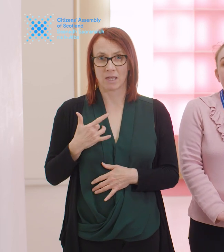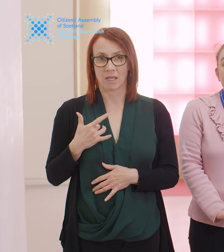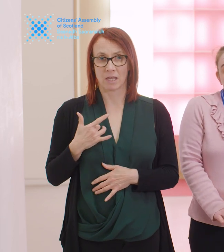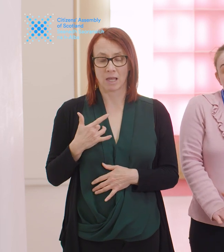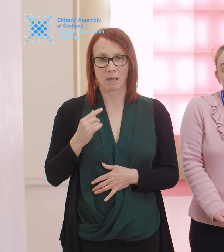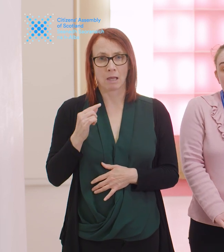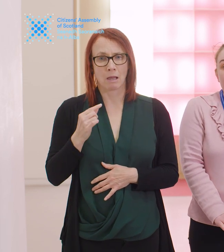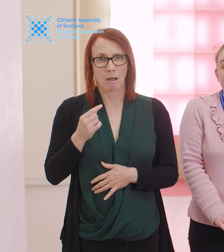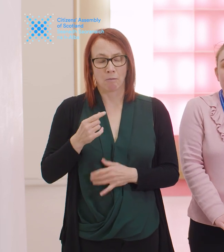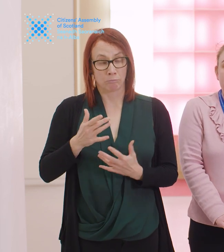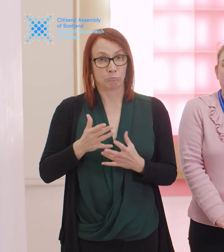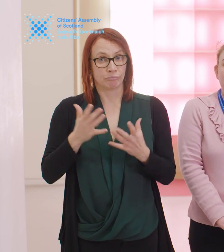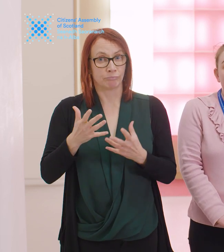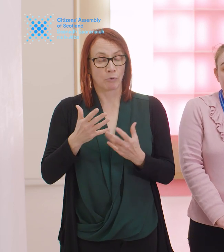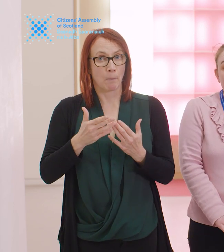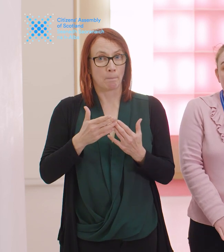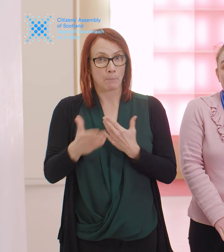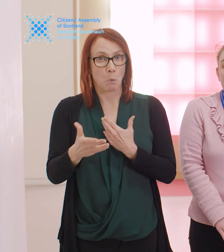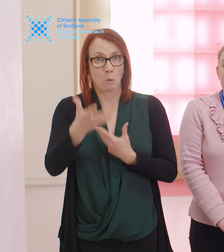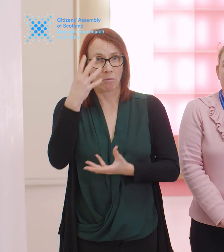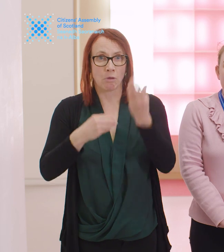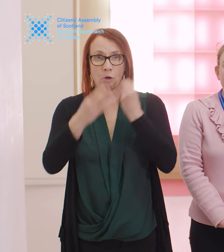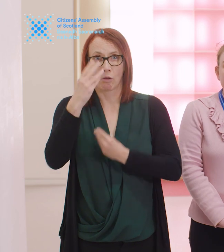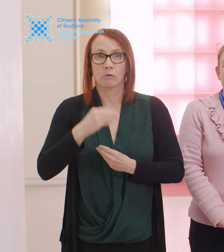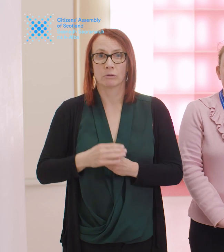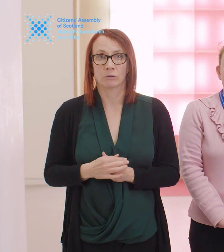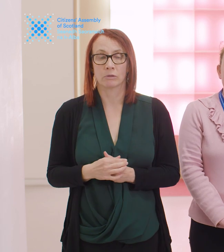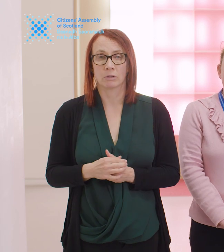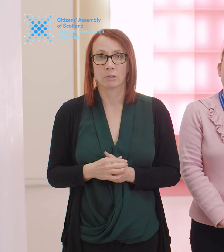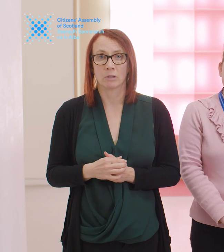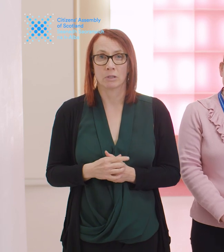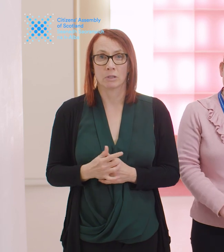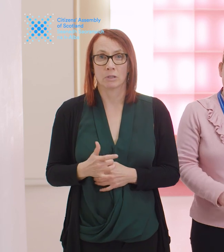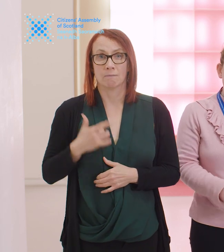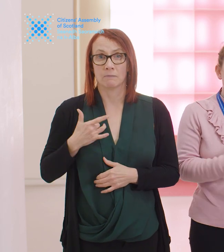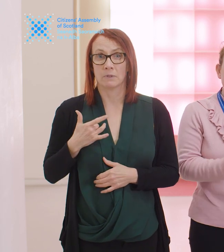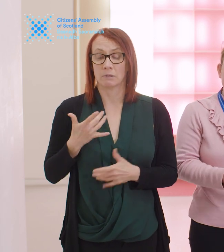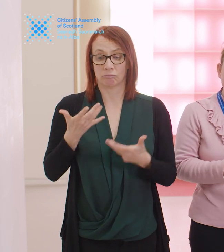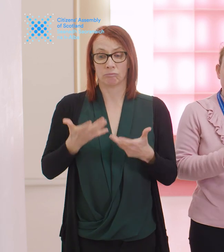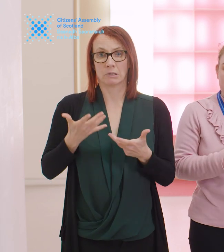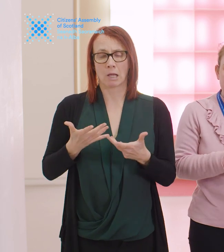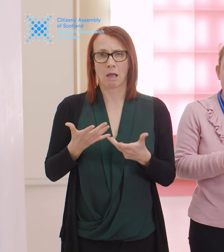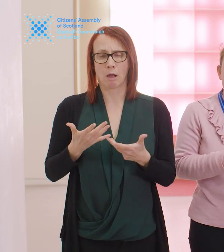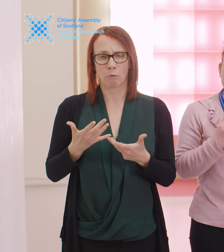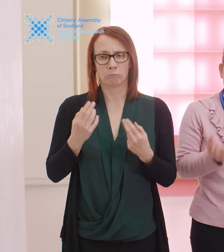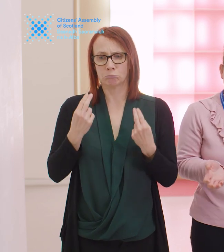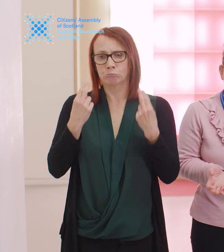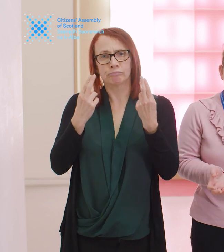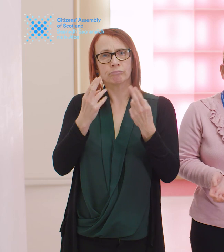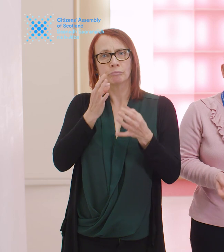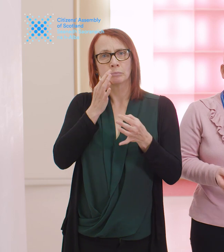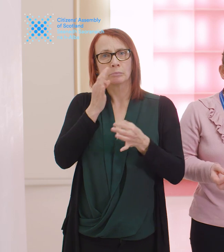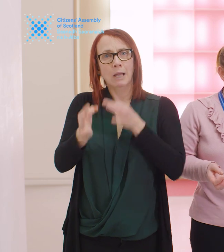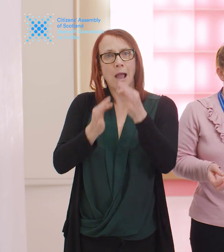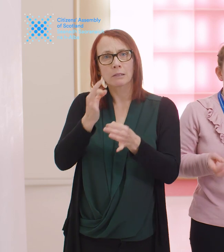great bit more than what I did know and I feel that I am able to obviously ask questions and maybe challenge